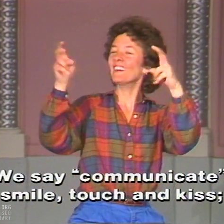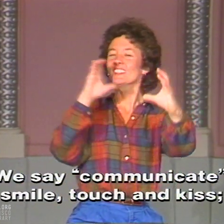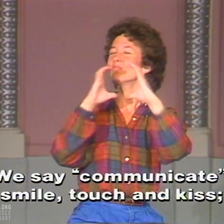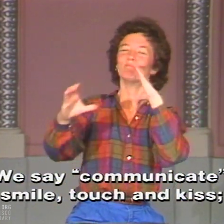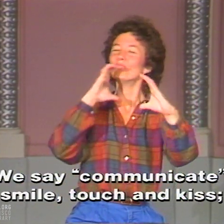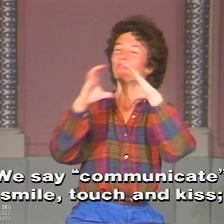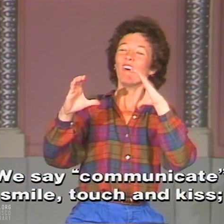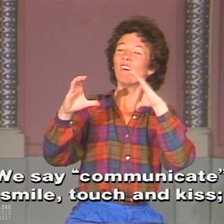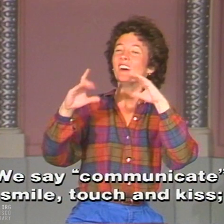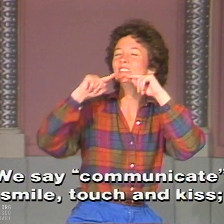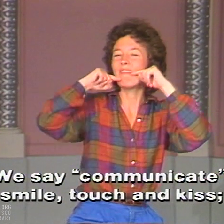And she be link the description for And the is of the she her for the from mselling which defines me